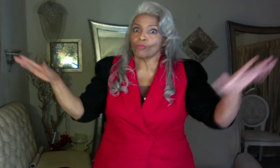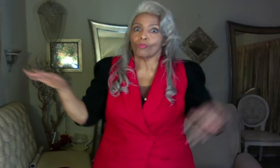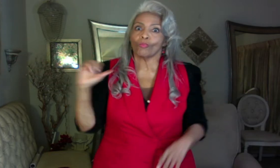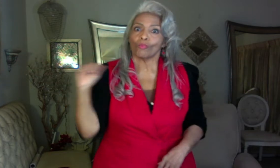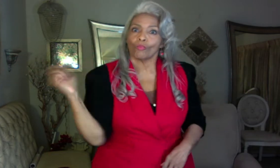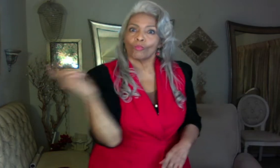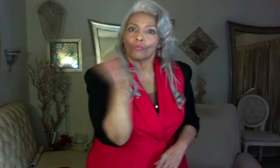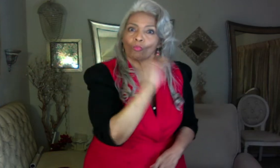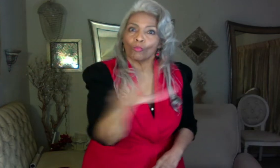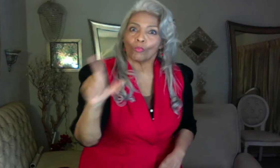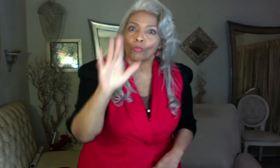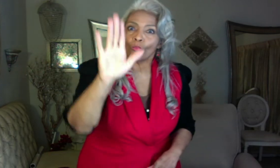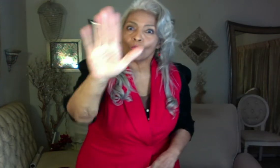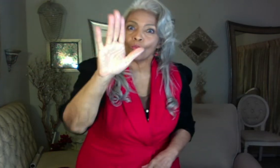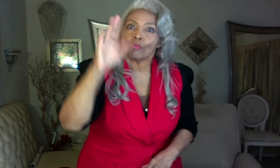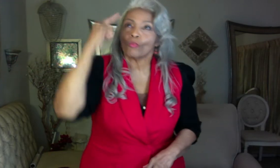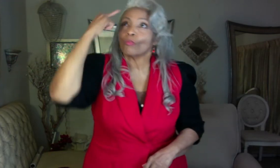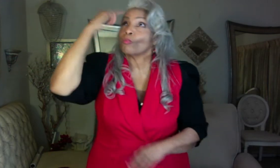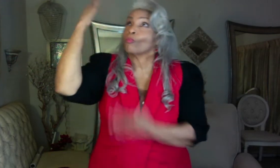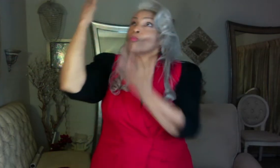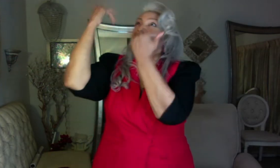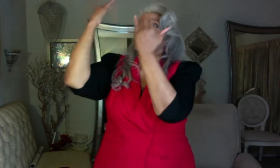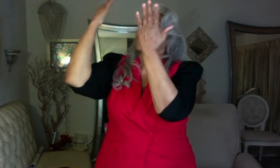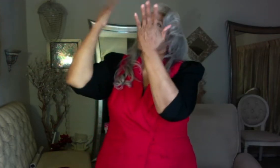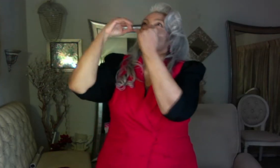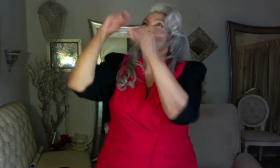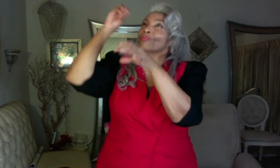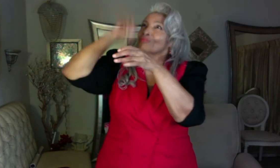All our hope is in him.